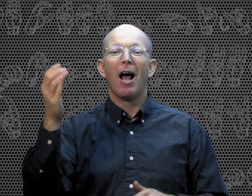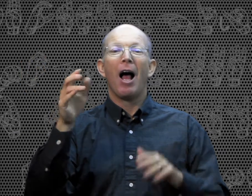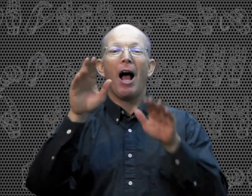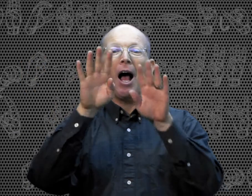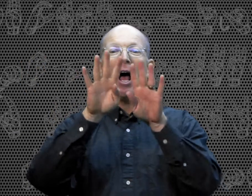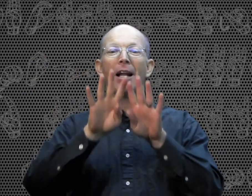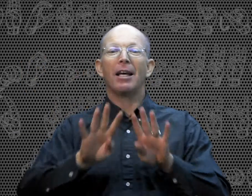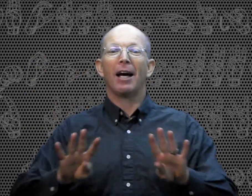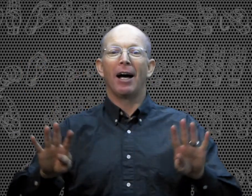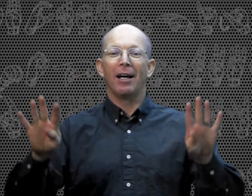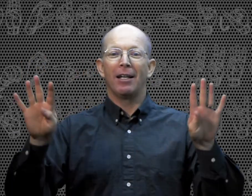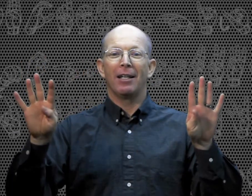Hanukkah.